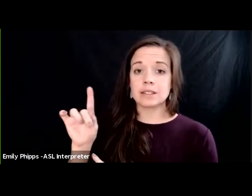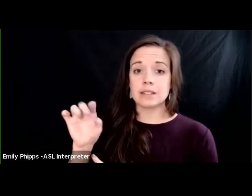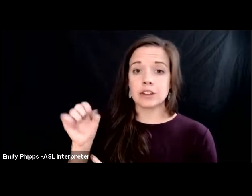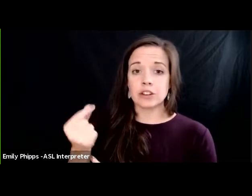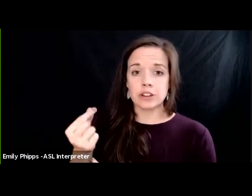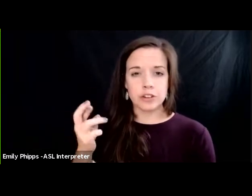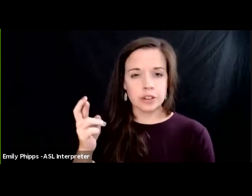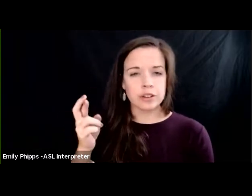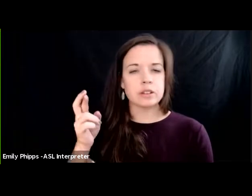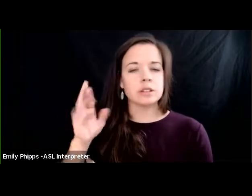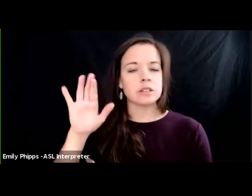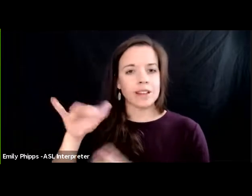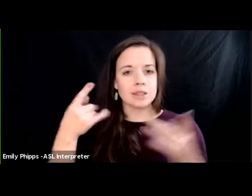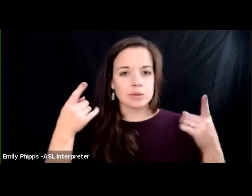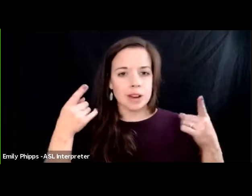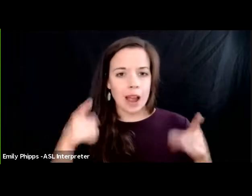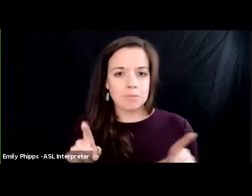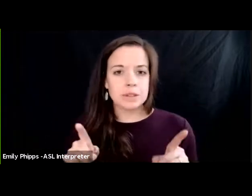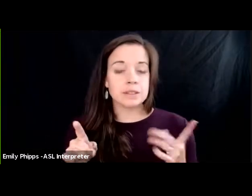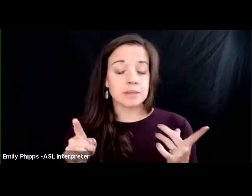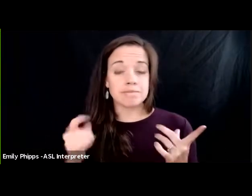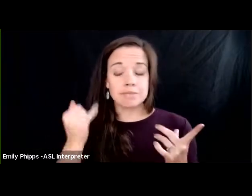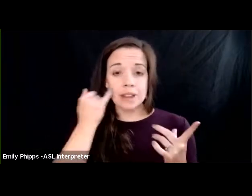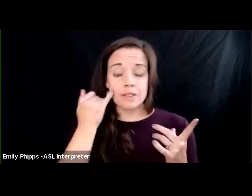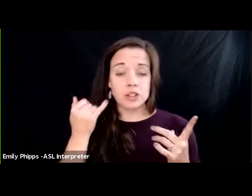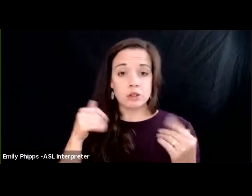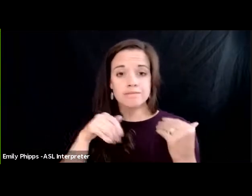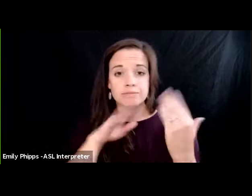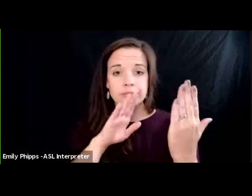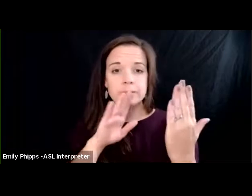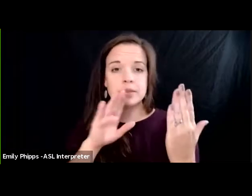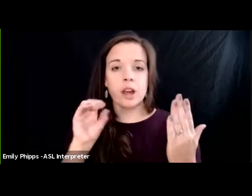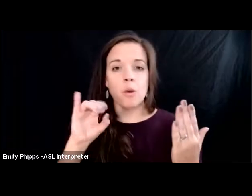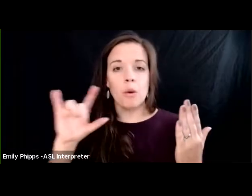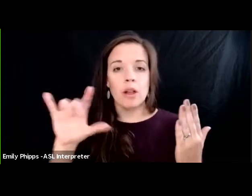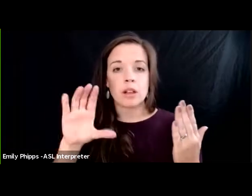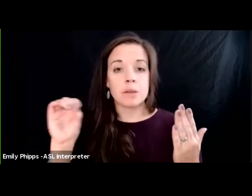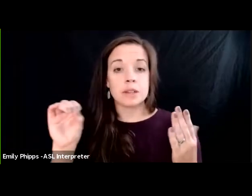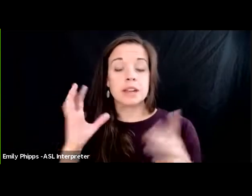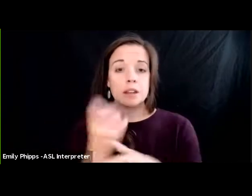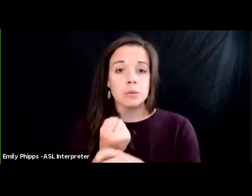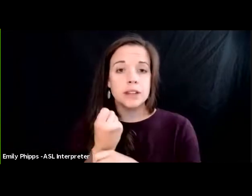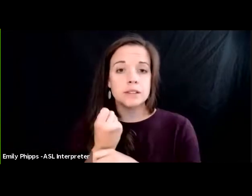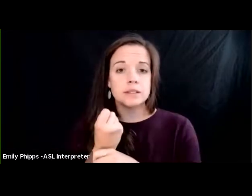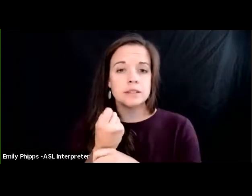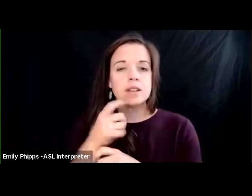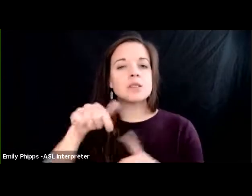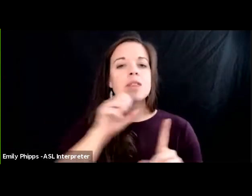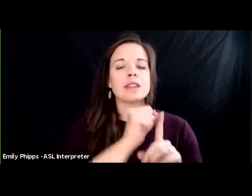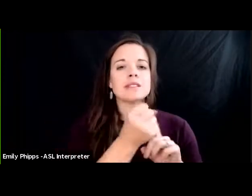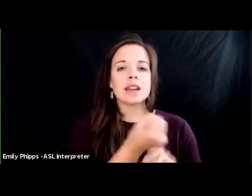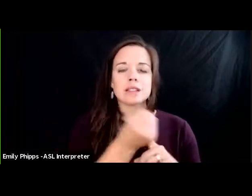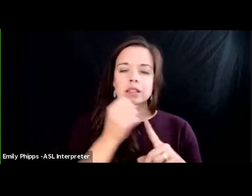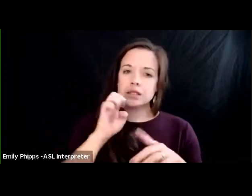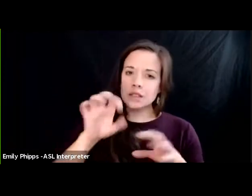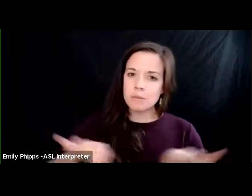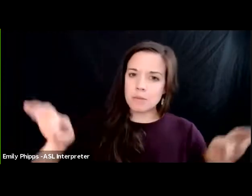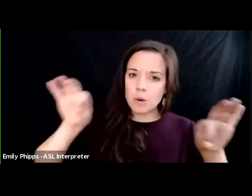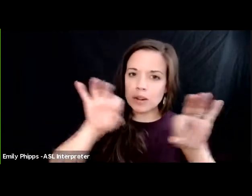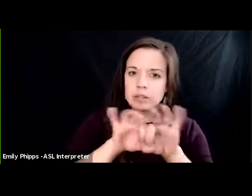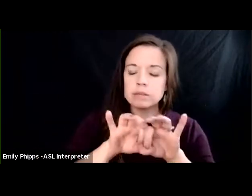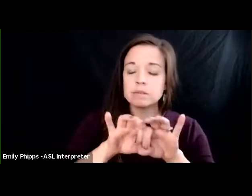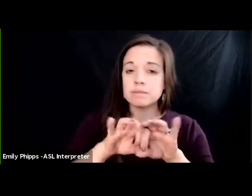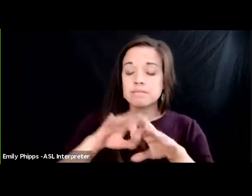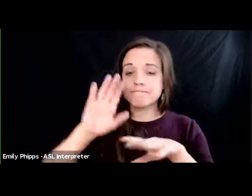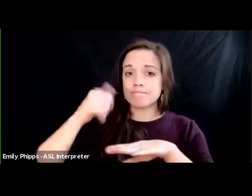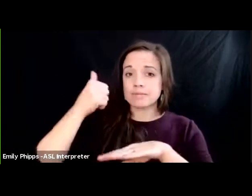on an oil company and win so the case in ecuador is important not only because it set a precedent for destruction